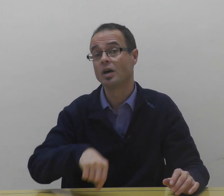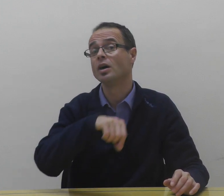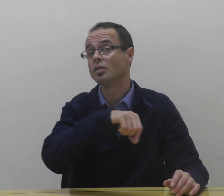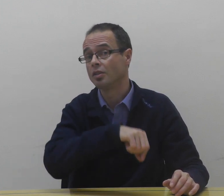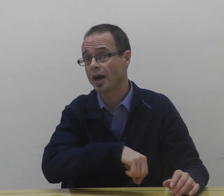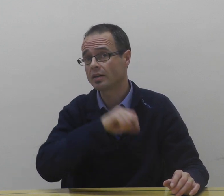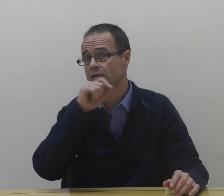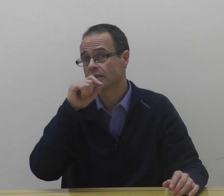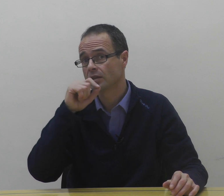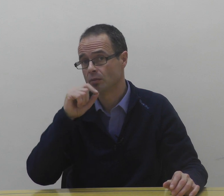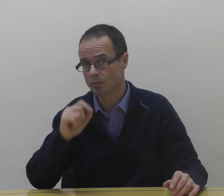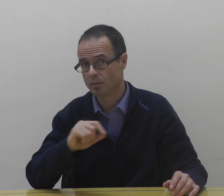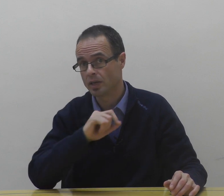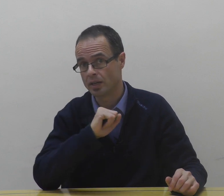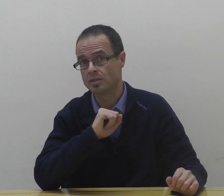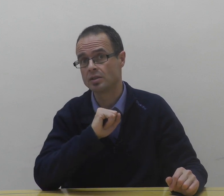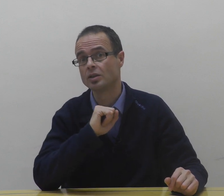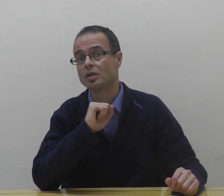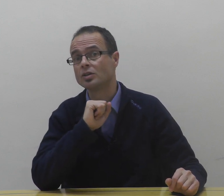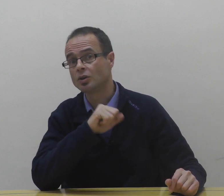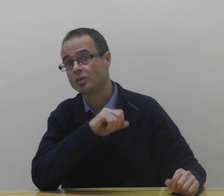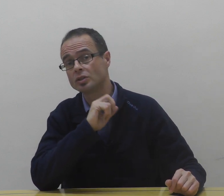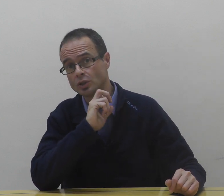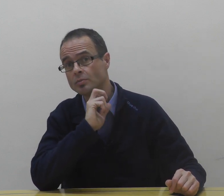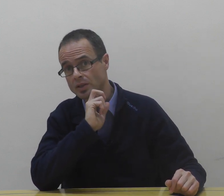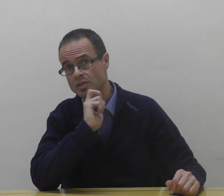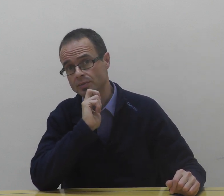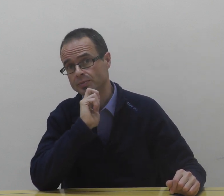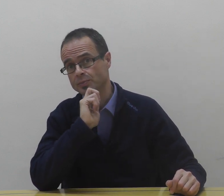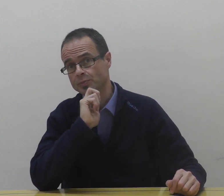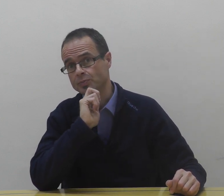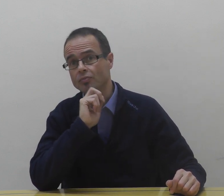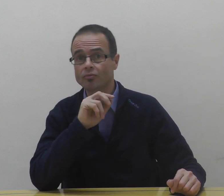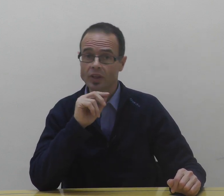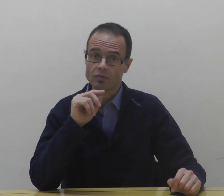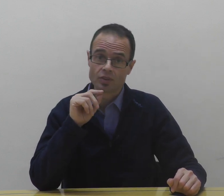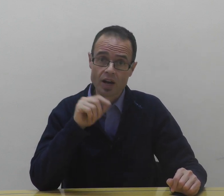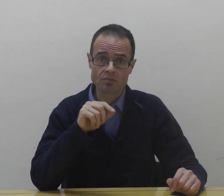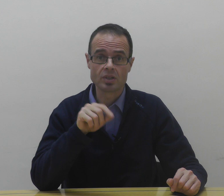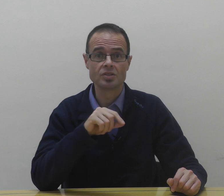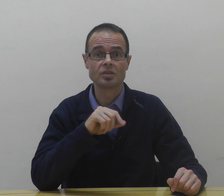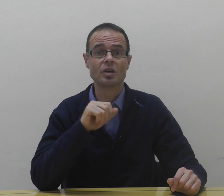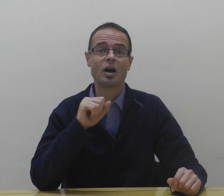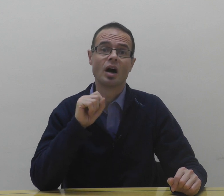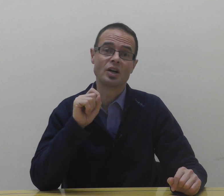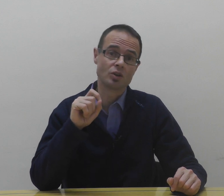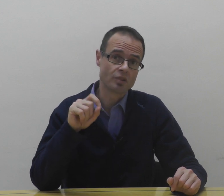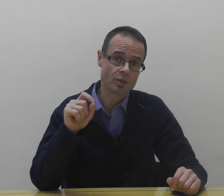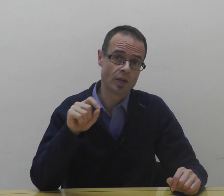And that is not good medicine. And for that reason, I don't recommend